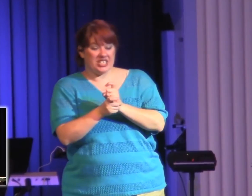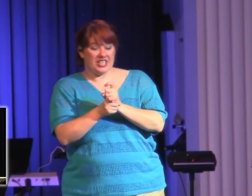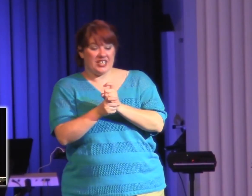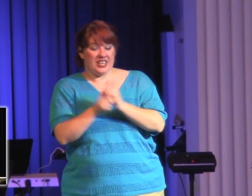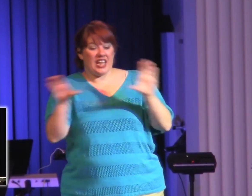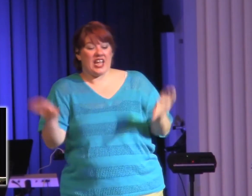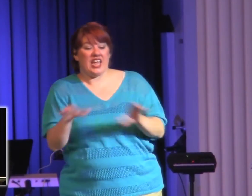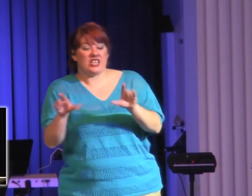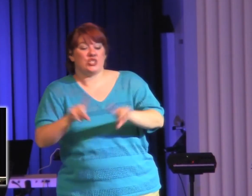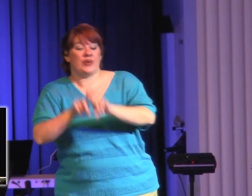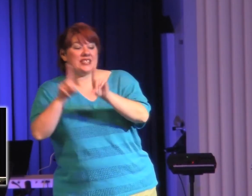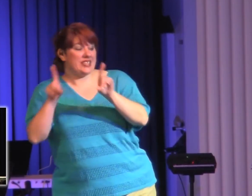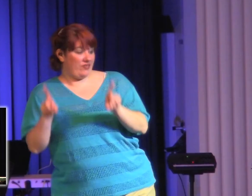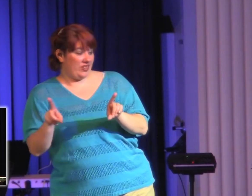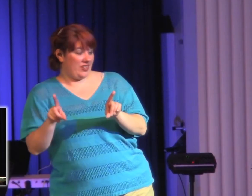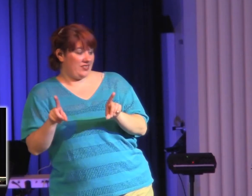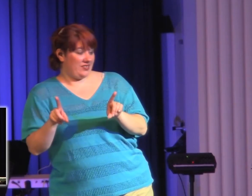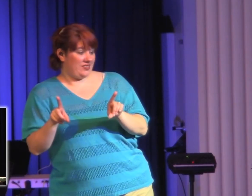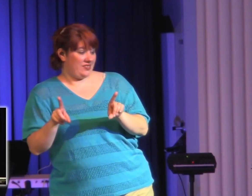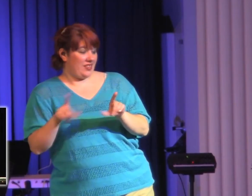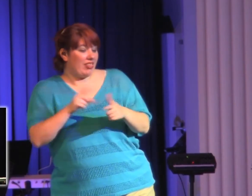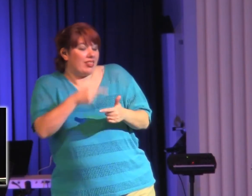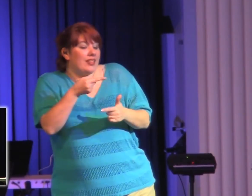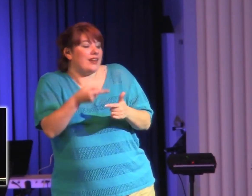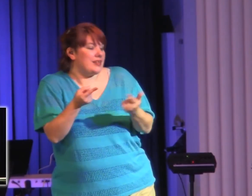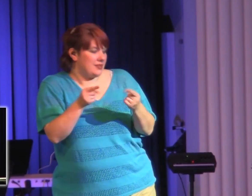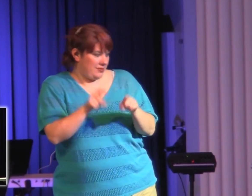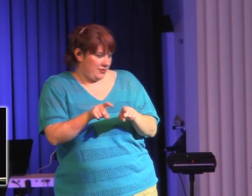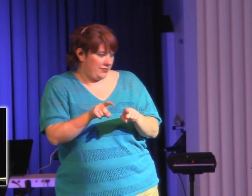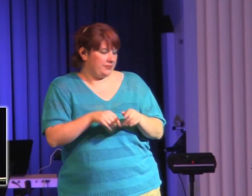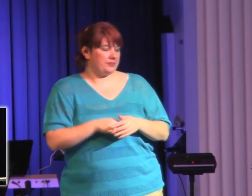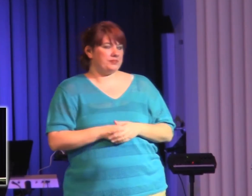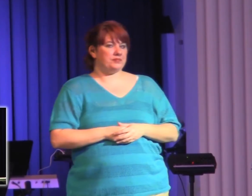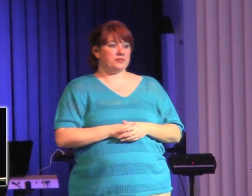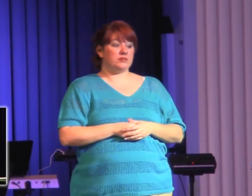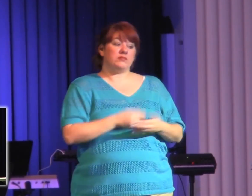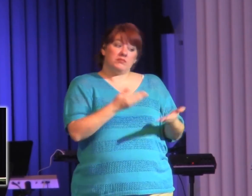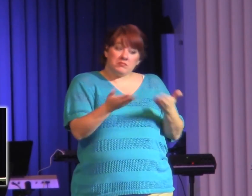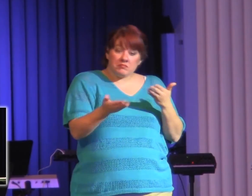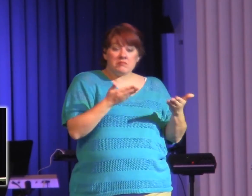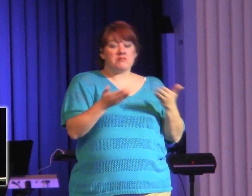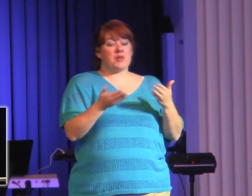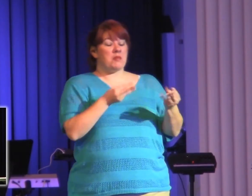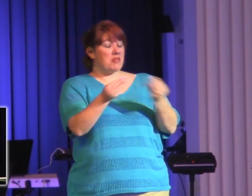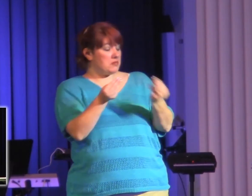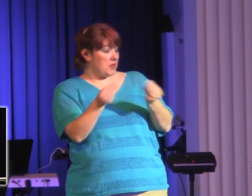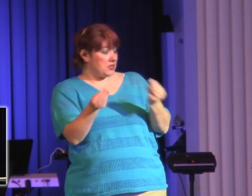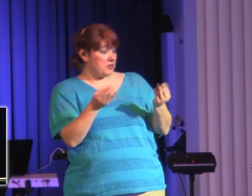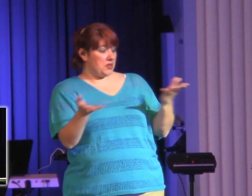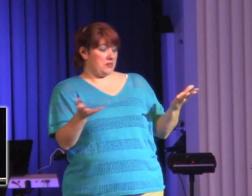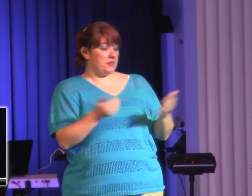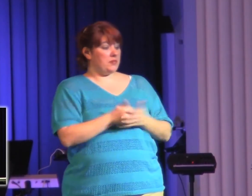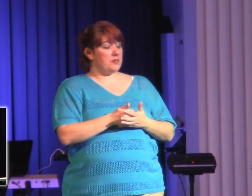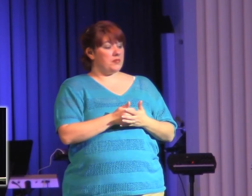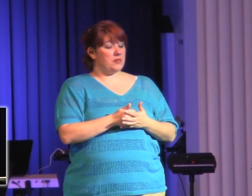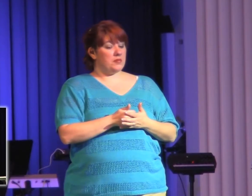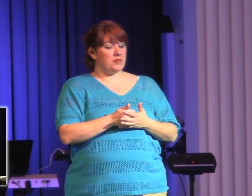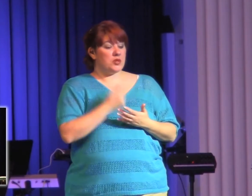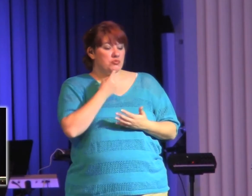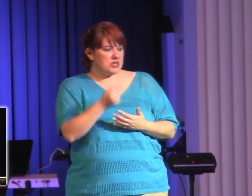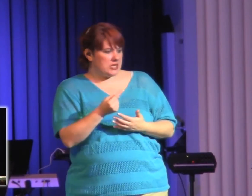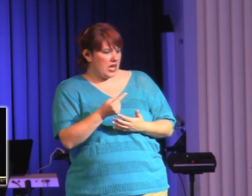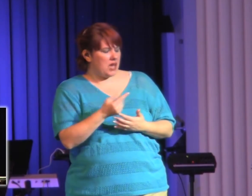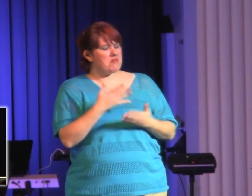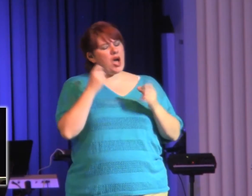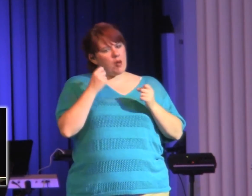There's an anointing, right? Hey, but I will tell you that that could be ministry. Am I right? I'm going to get up early. I'm going to go put